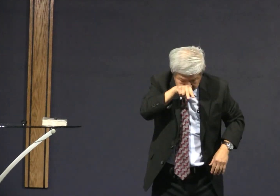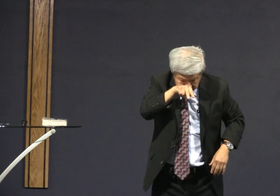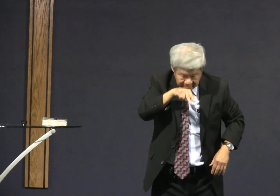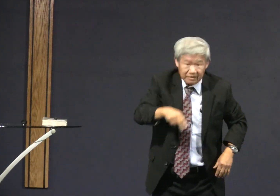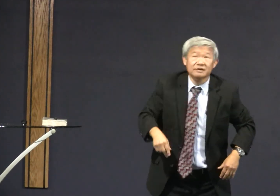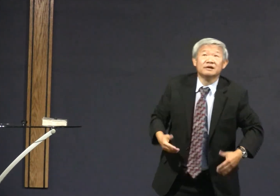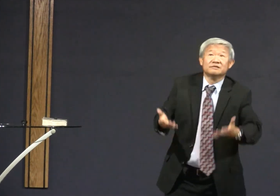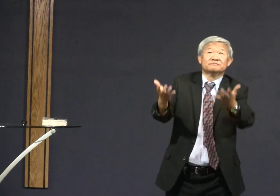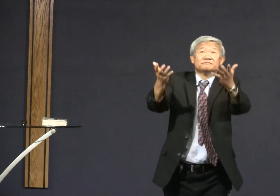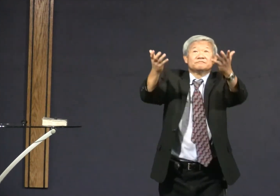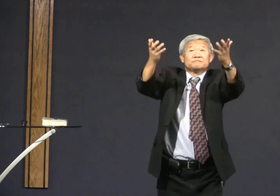and